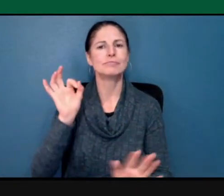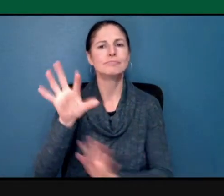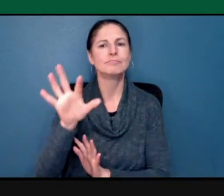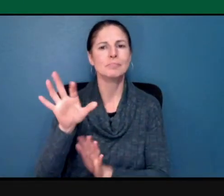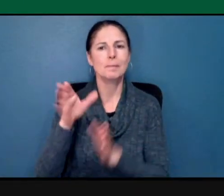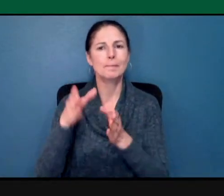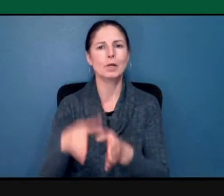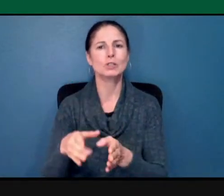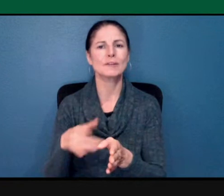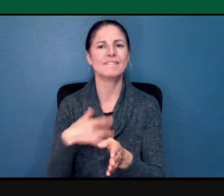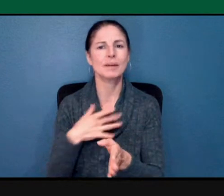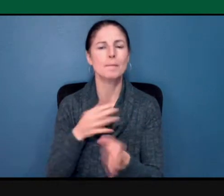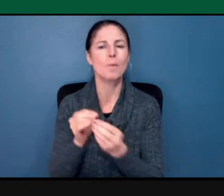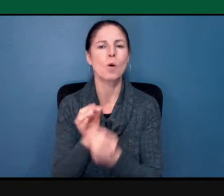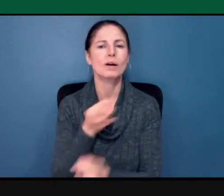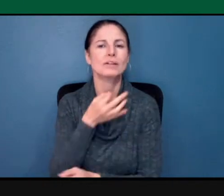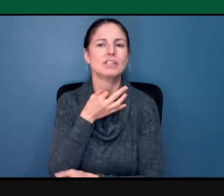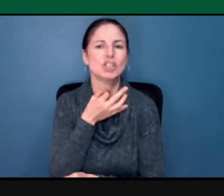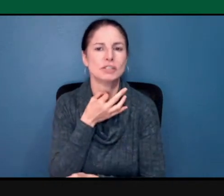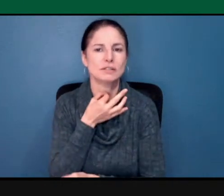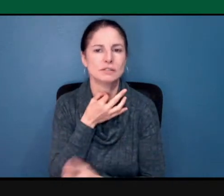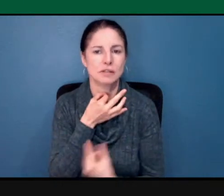changes the whole conversation.